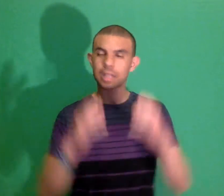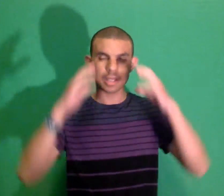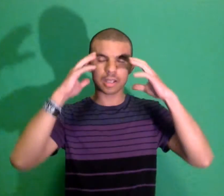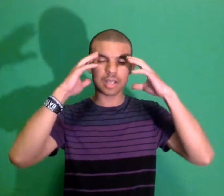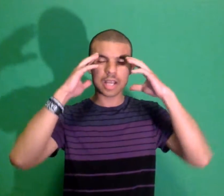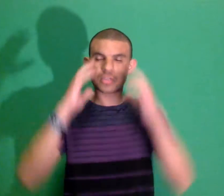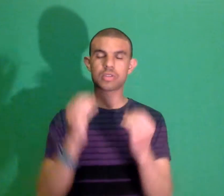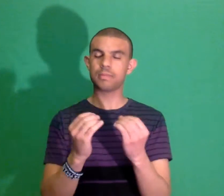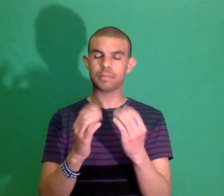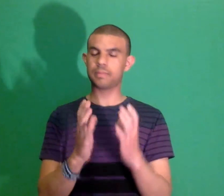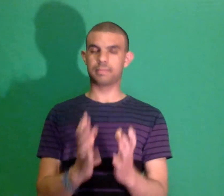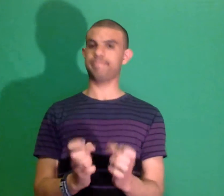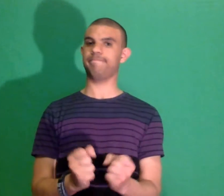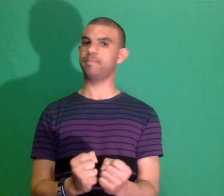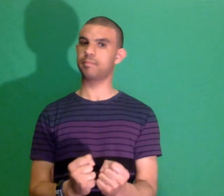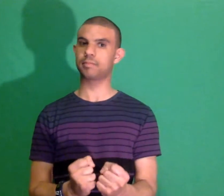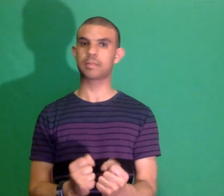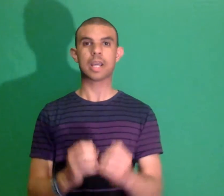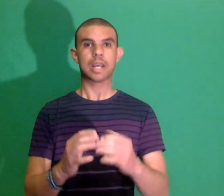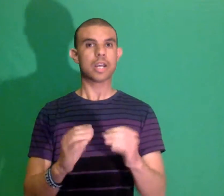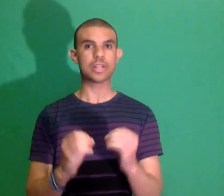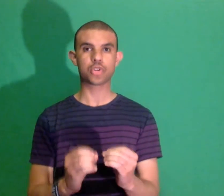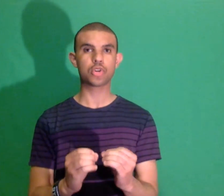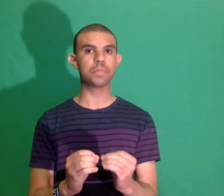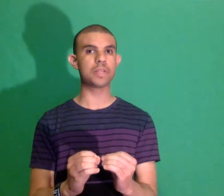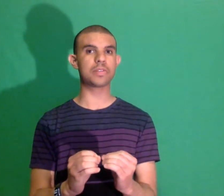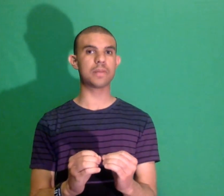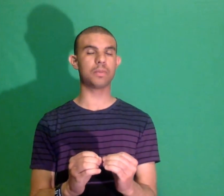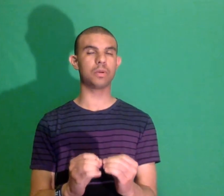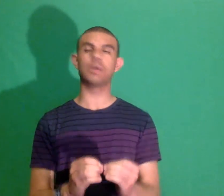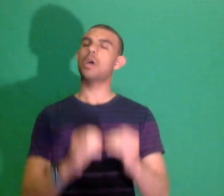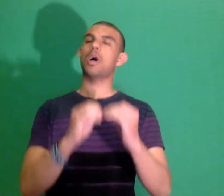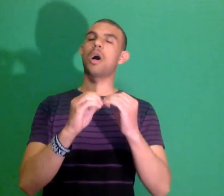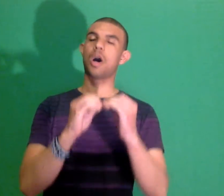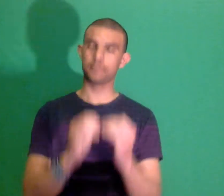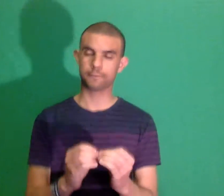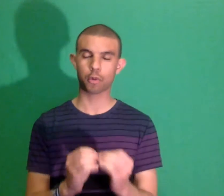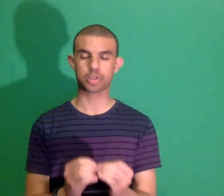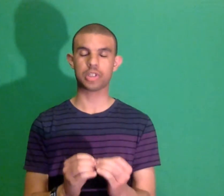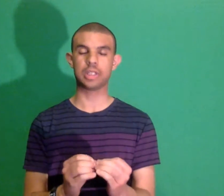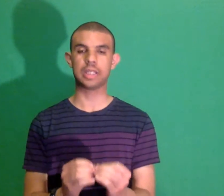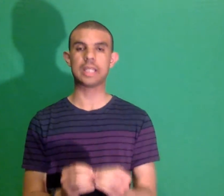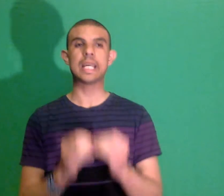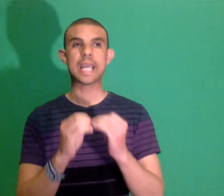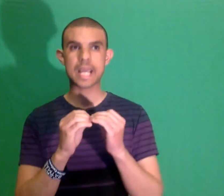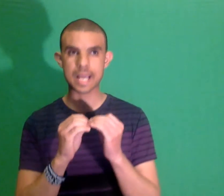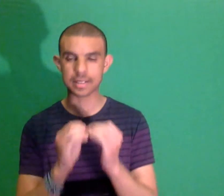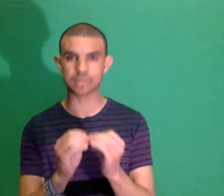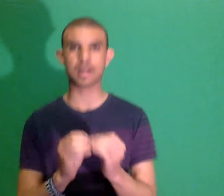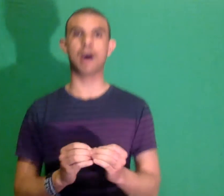it's it should be simple unfortunately it's not